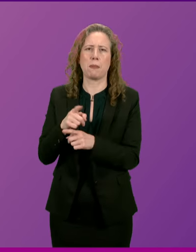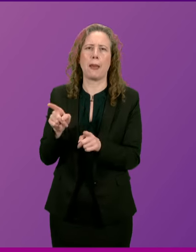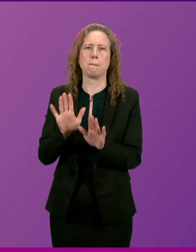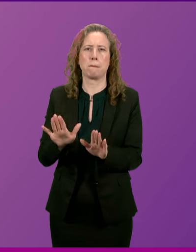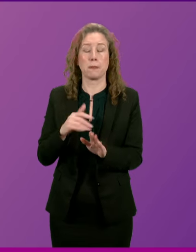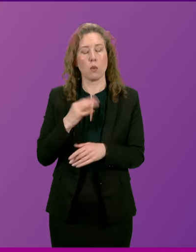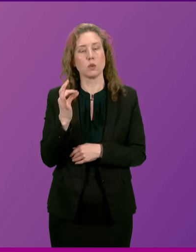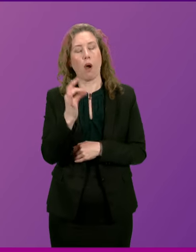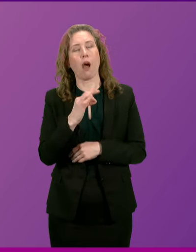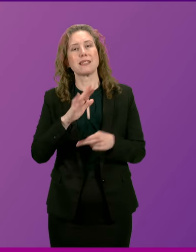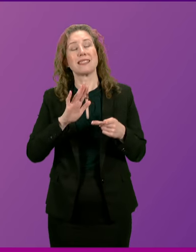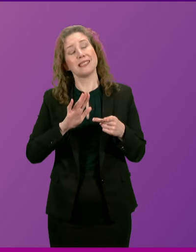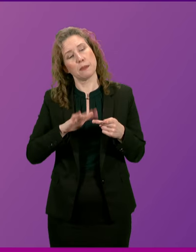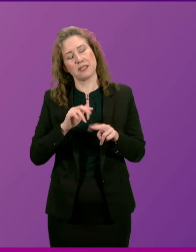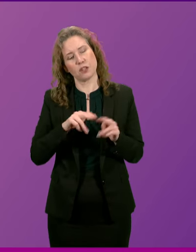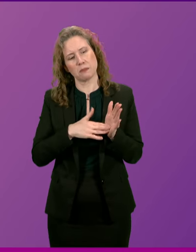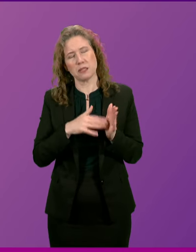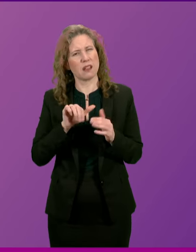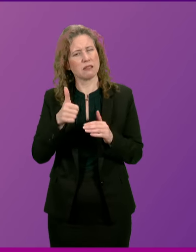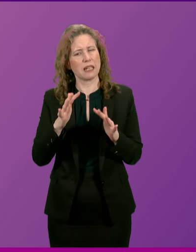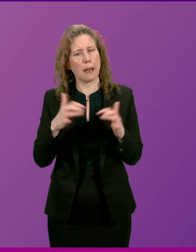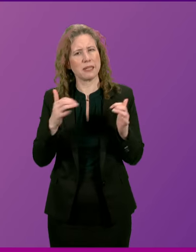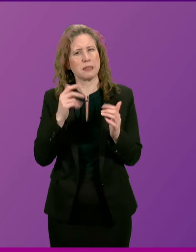Deputy First Minister when the Cabinet will next meet.